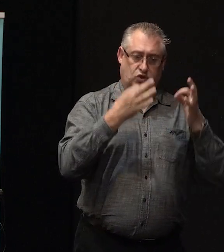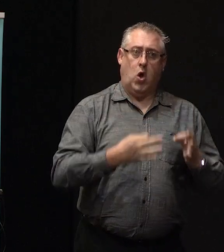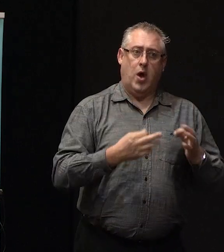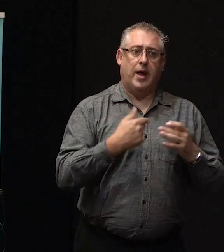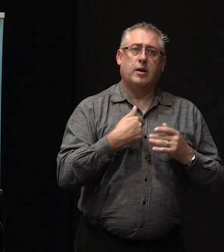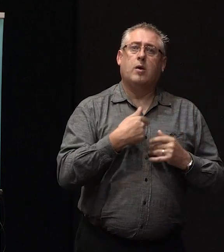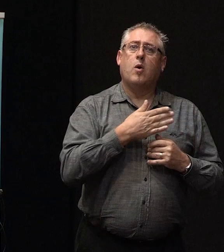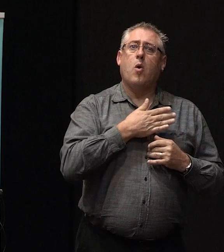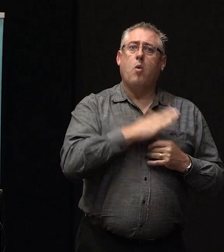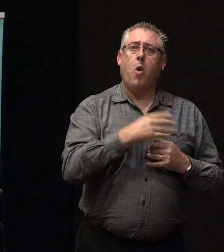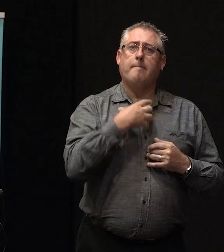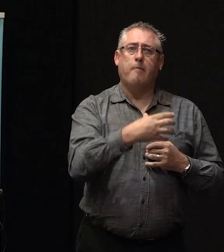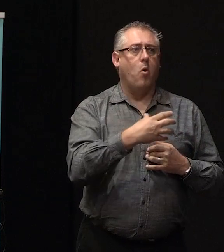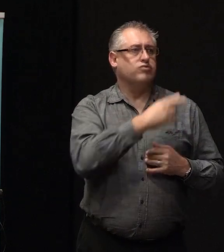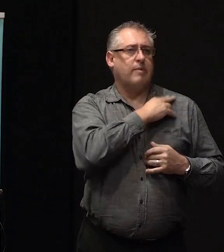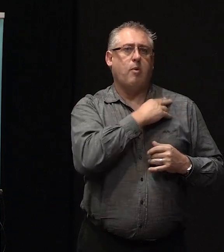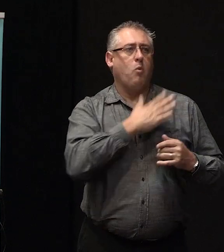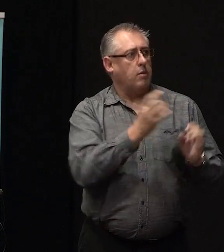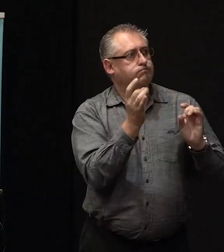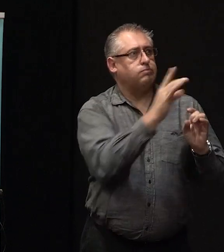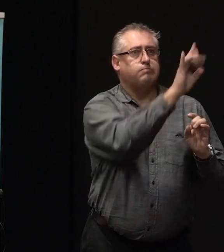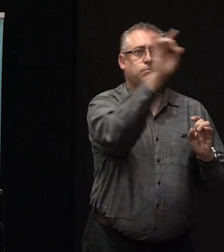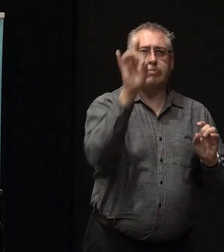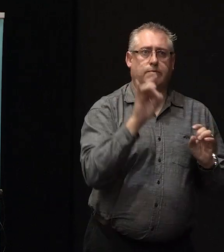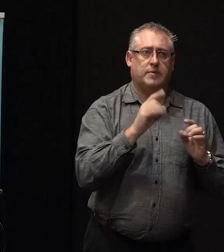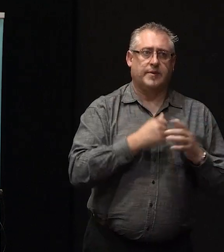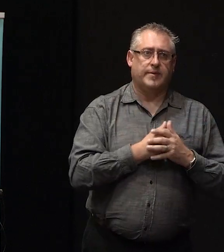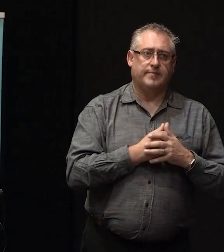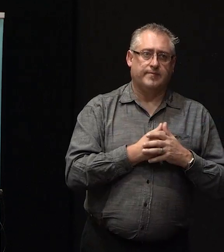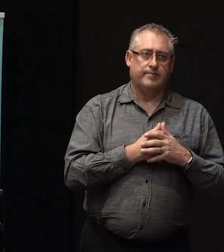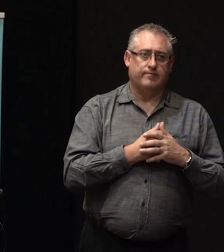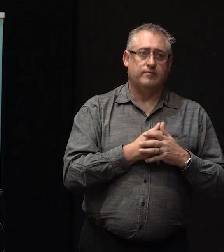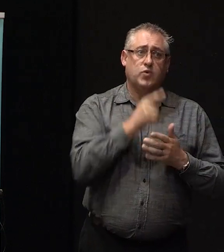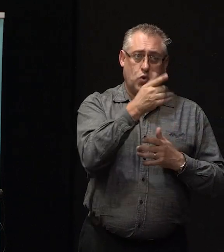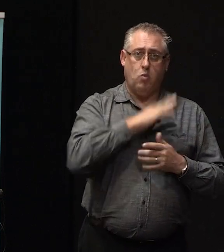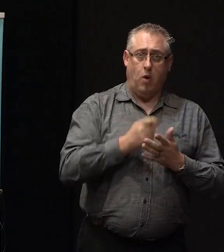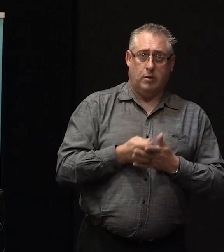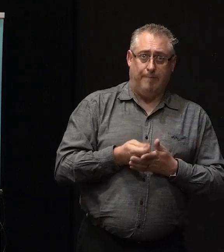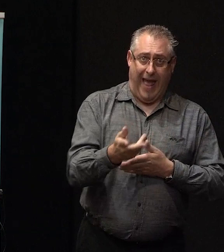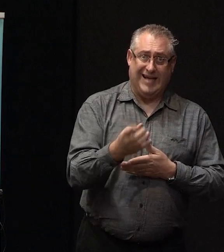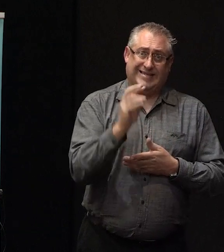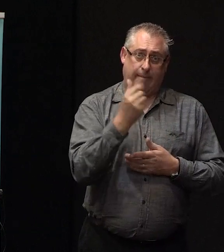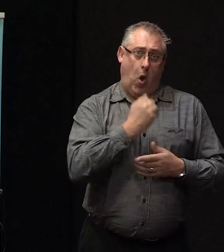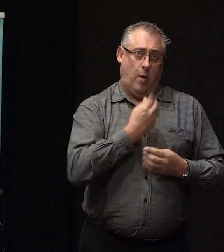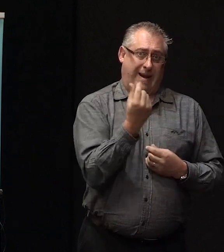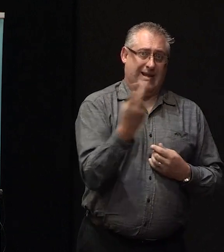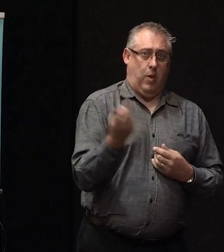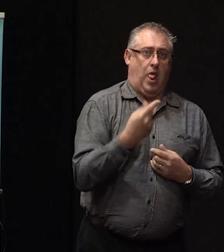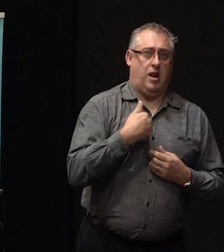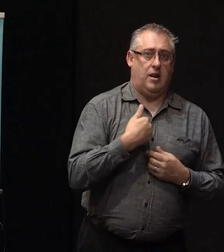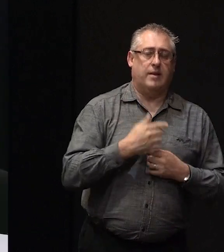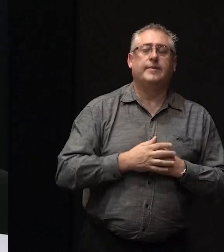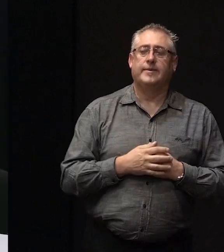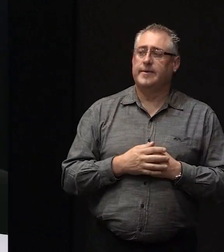to do more than was possible in the repairs. Okay. So what you're saying is you're willing to put some of your own money in as well, possibly. Okay. Yep. Yep.